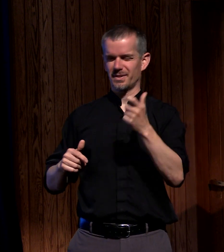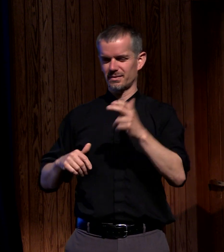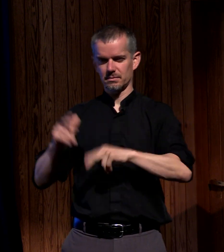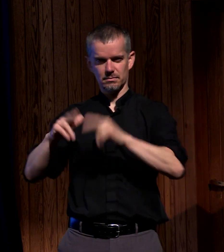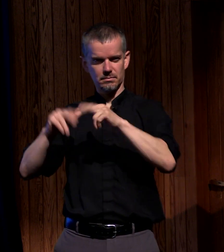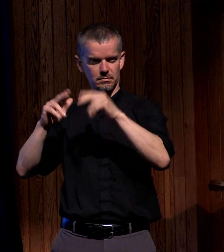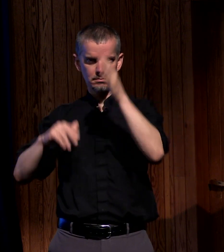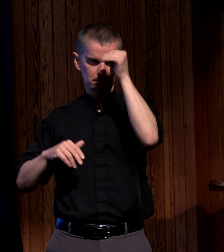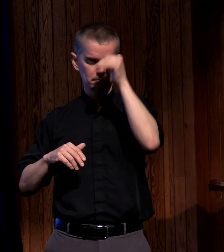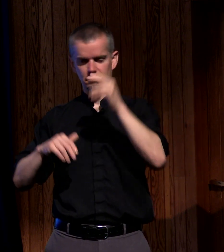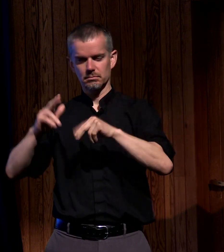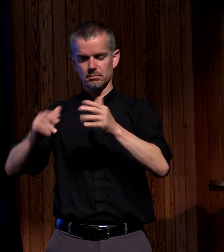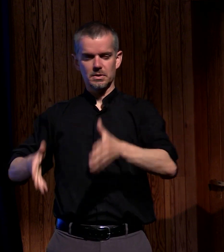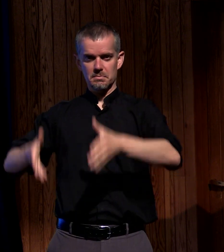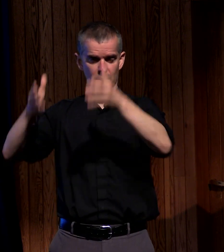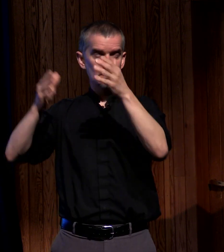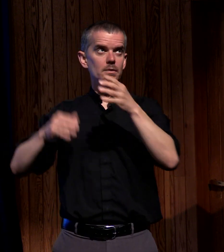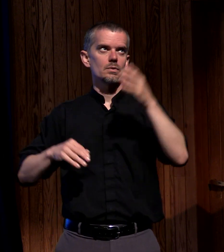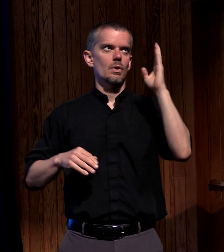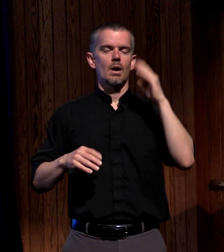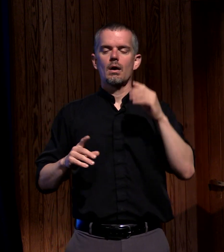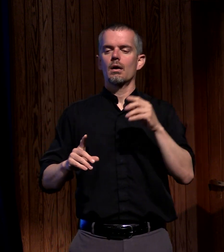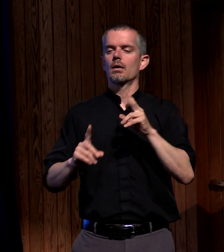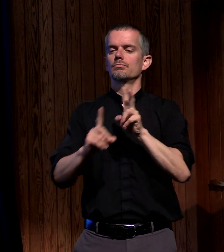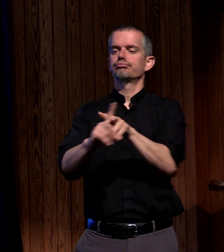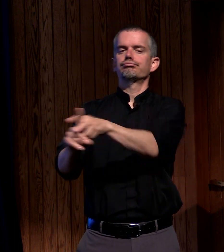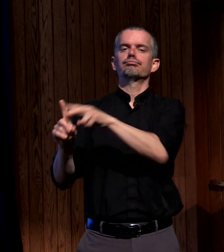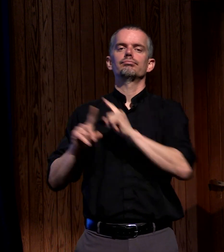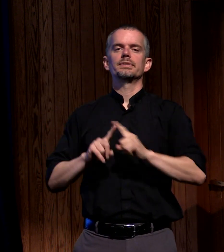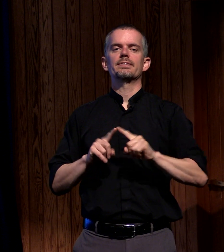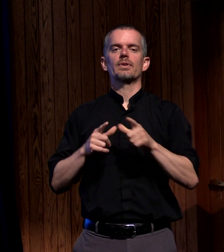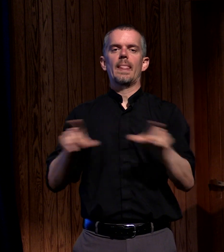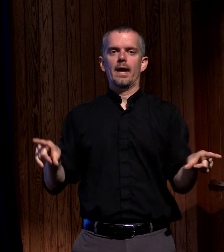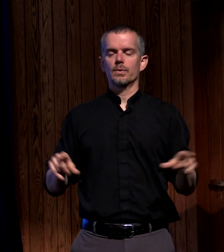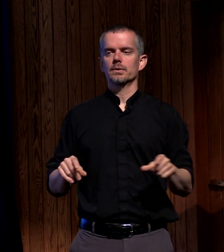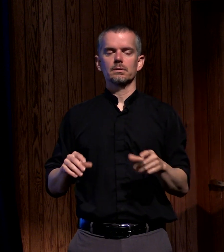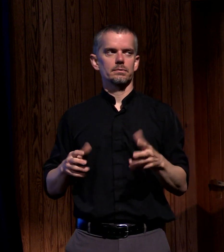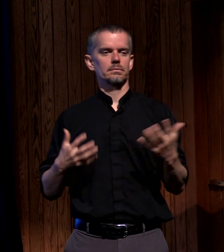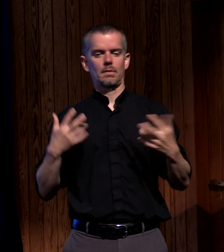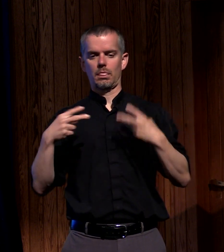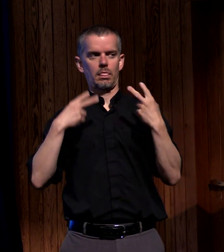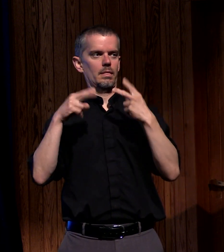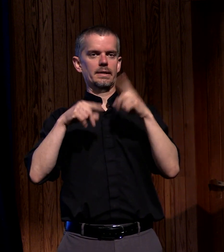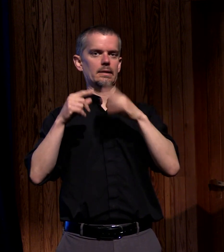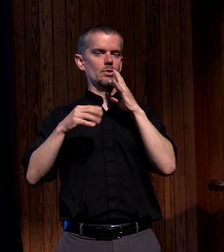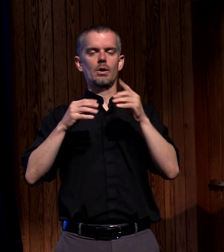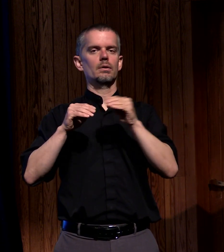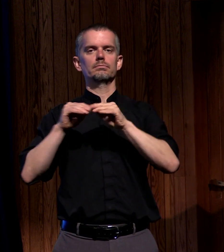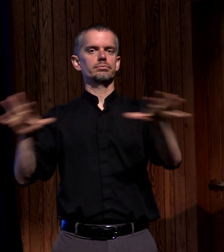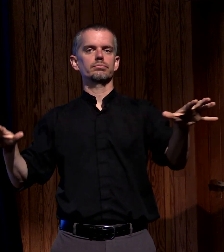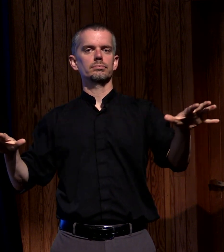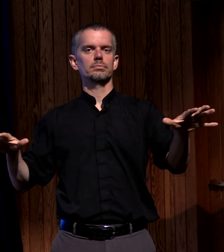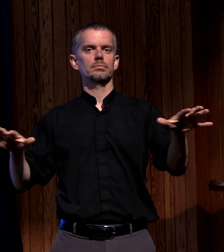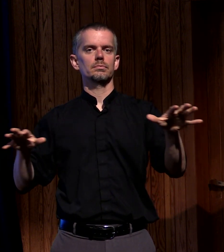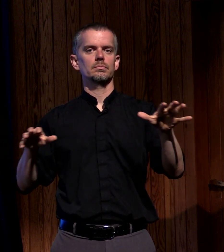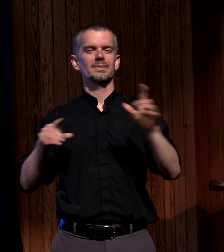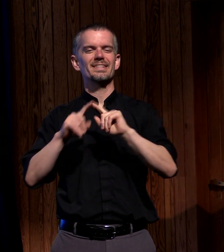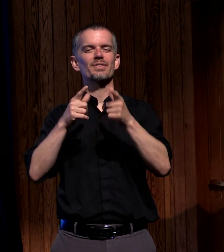comes in and spreads them out with these different languages and those languages divided many say